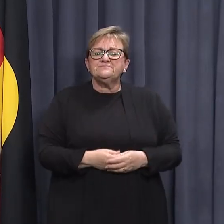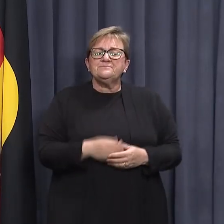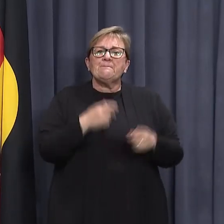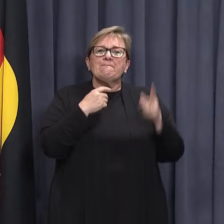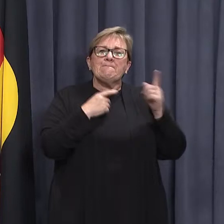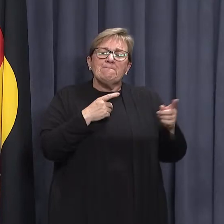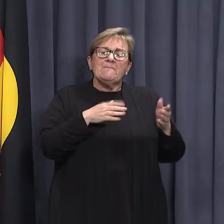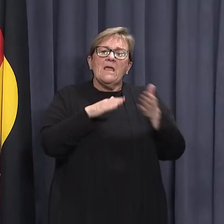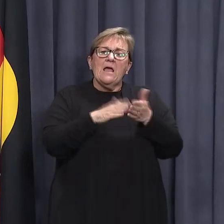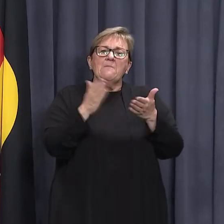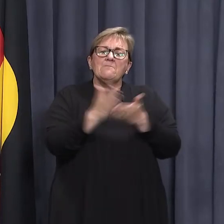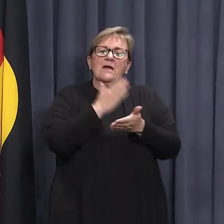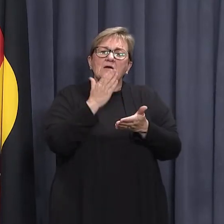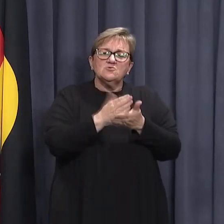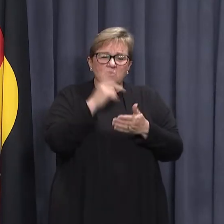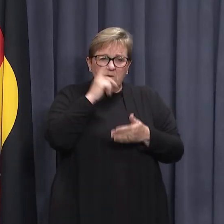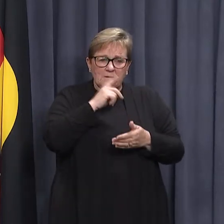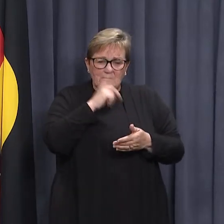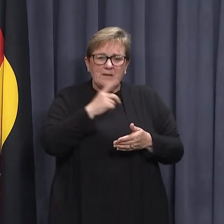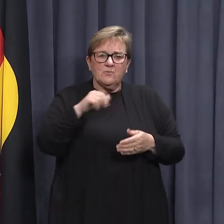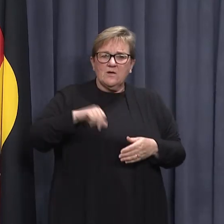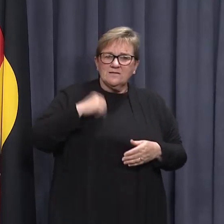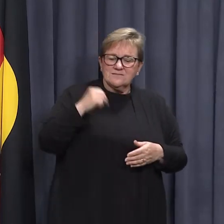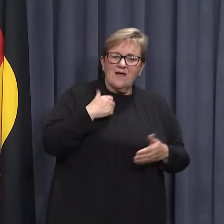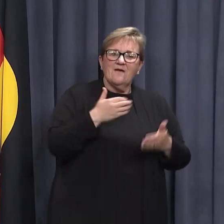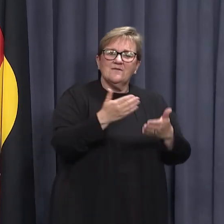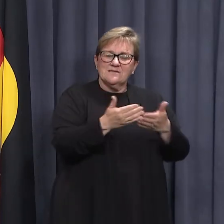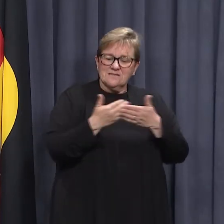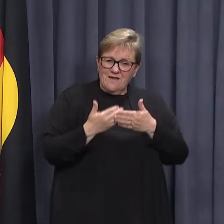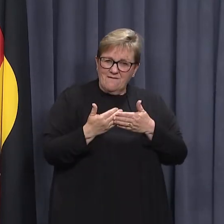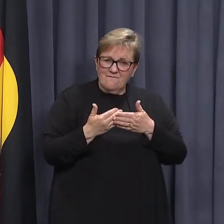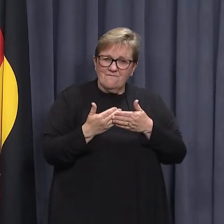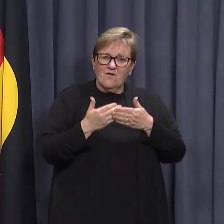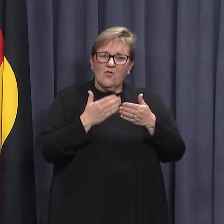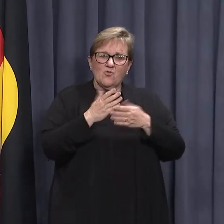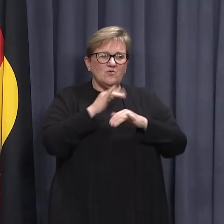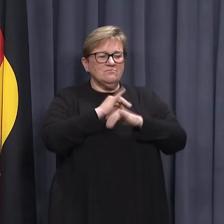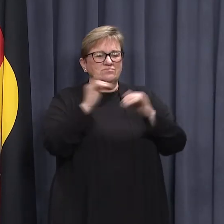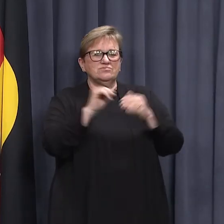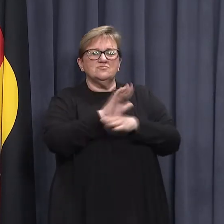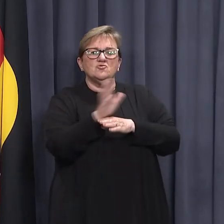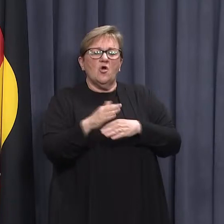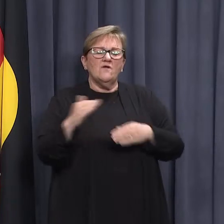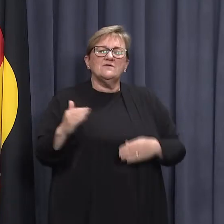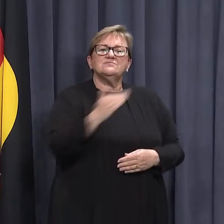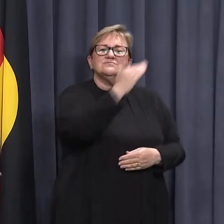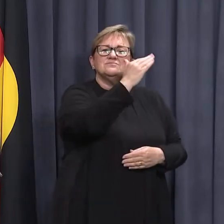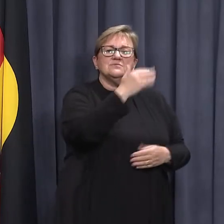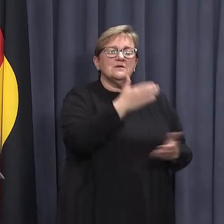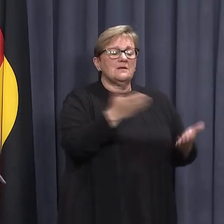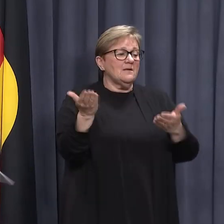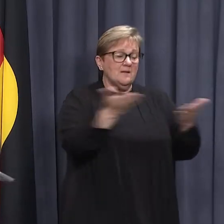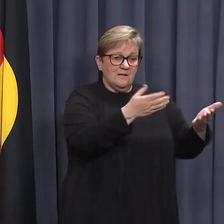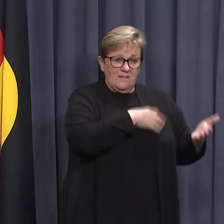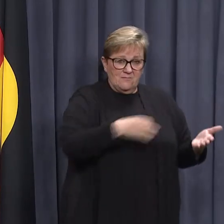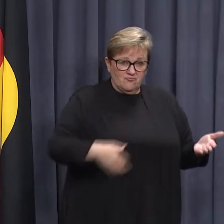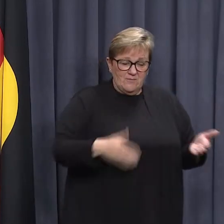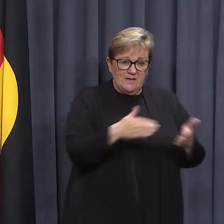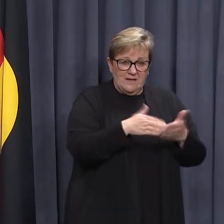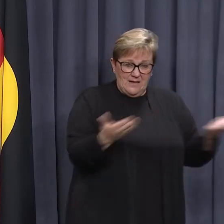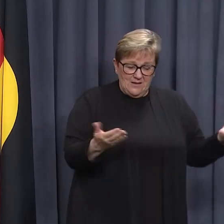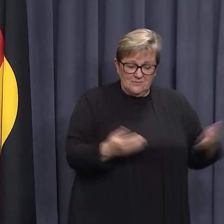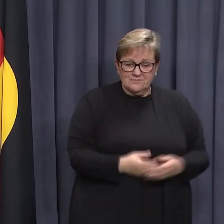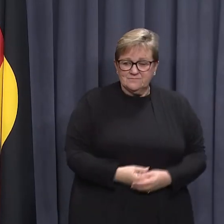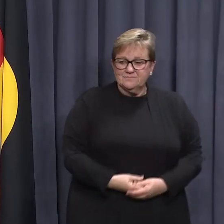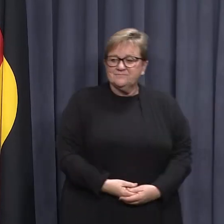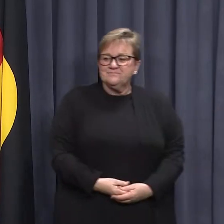will help to ensure our patients and staff remain as safe as possible during times of COVID surge. I'll now hand back to the Premier for questions.